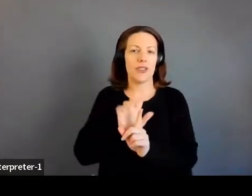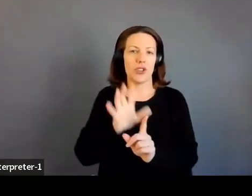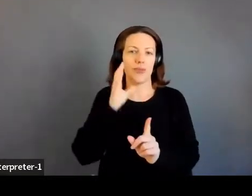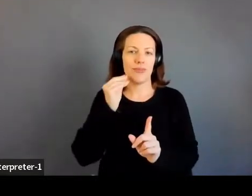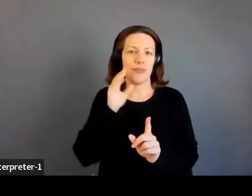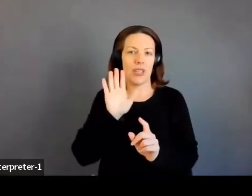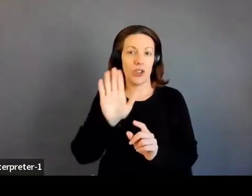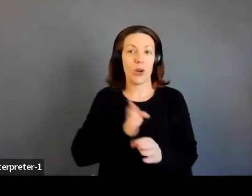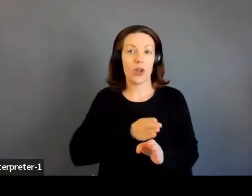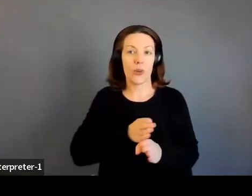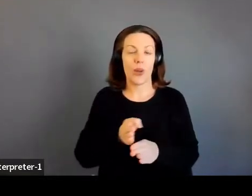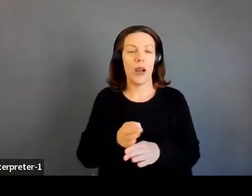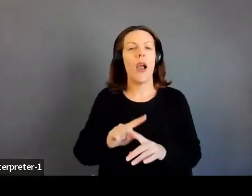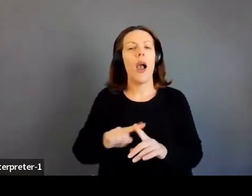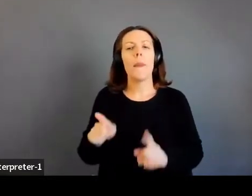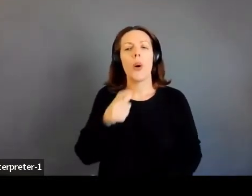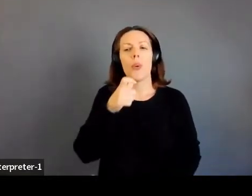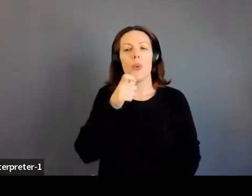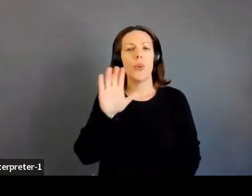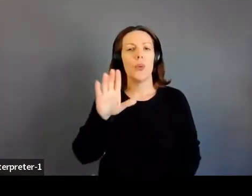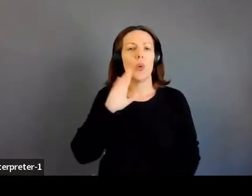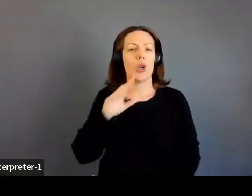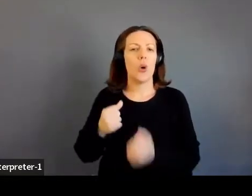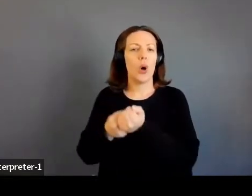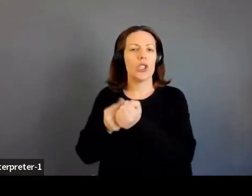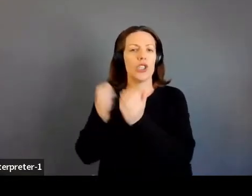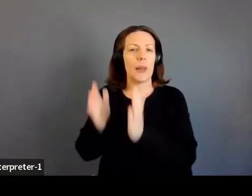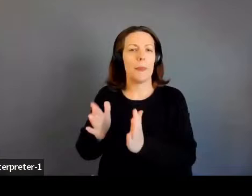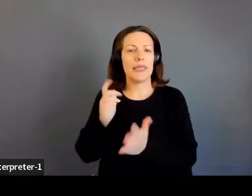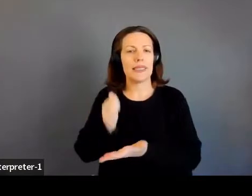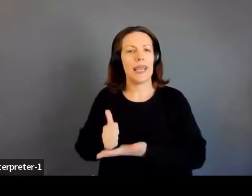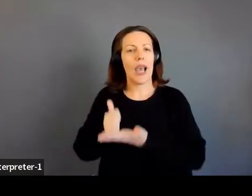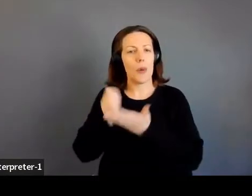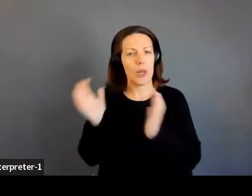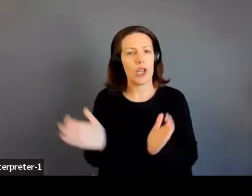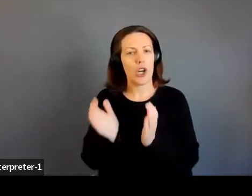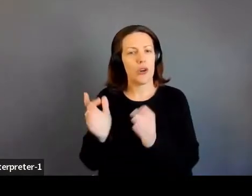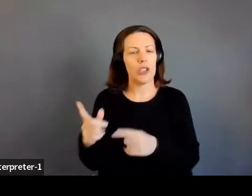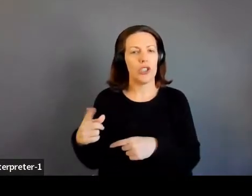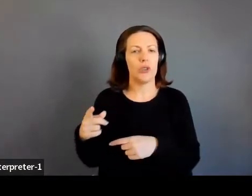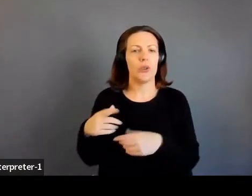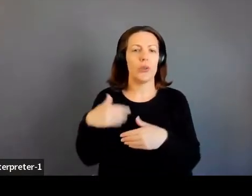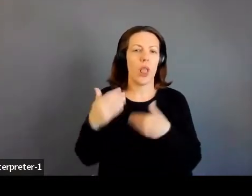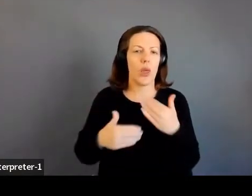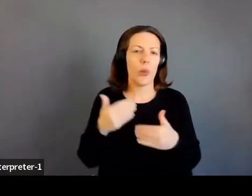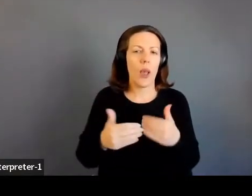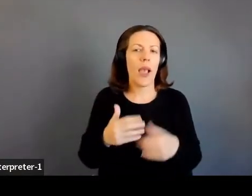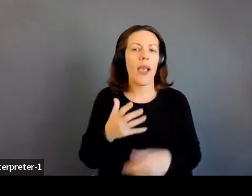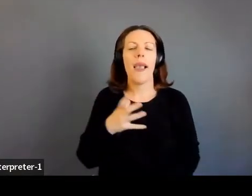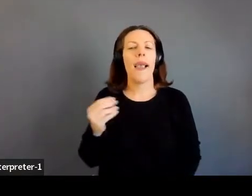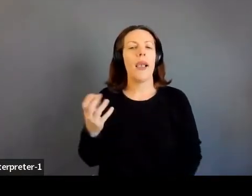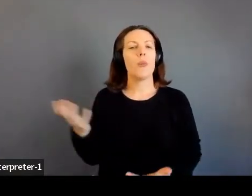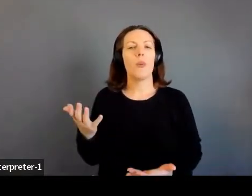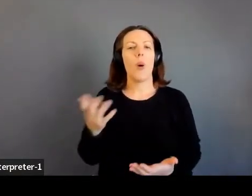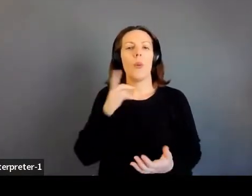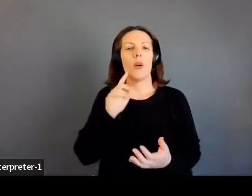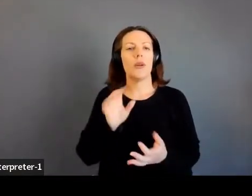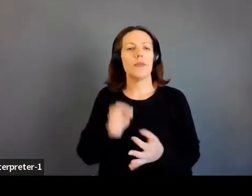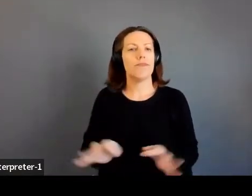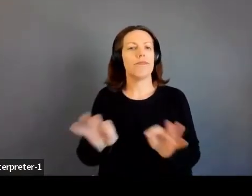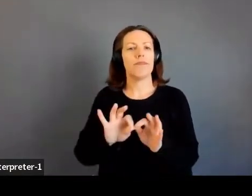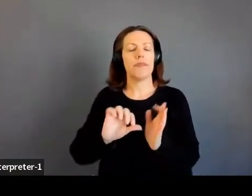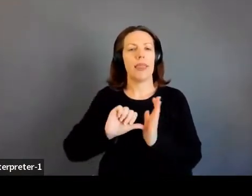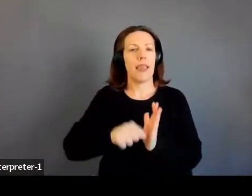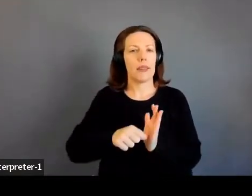your career. But who were your champions that encouraged you along the way? And what were the most important things they impressed upon you?